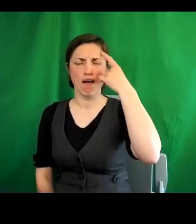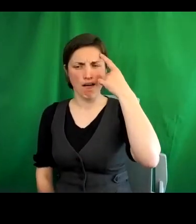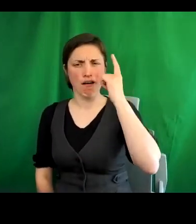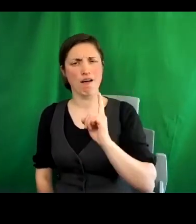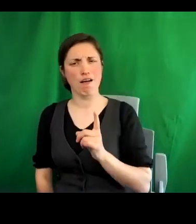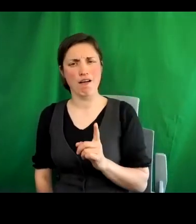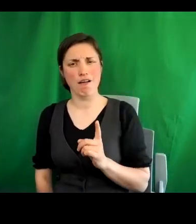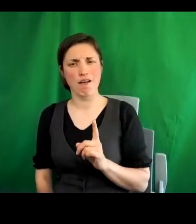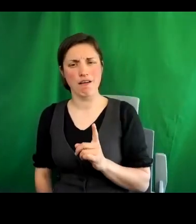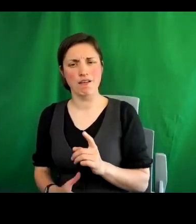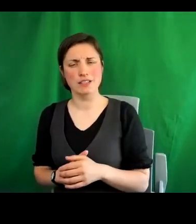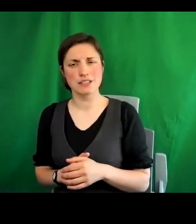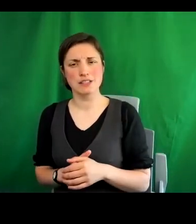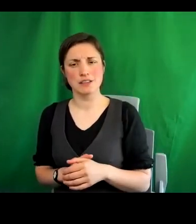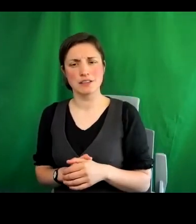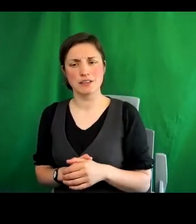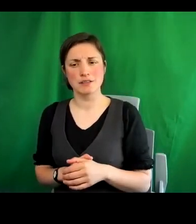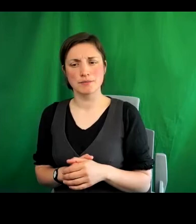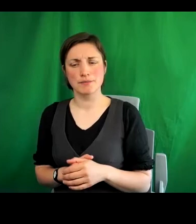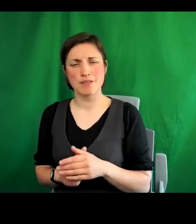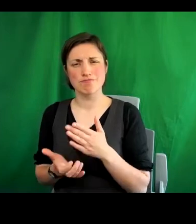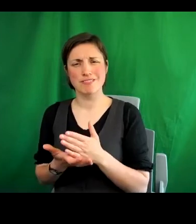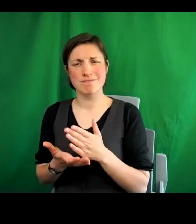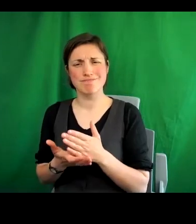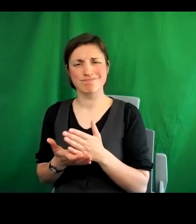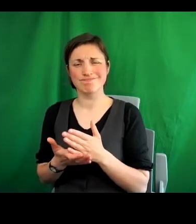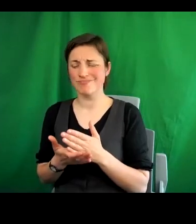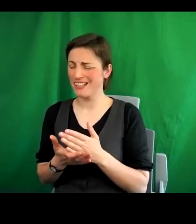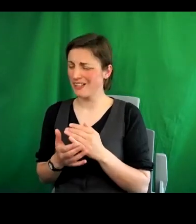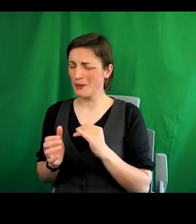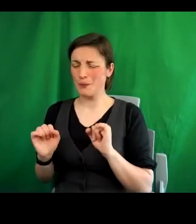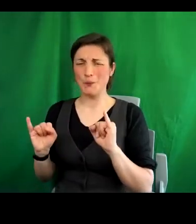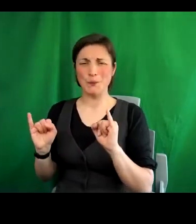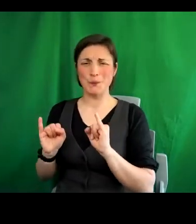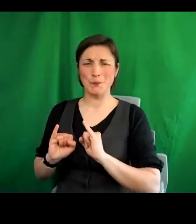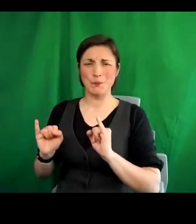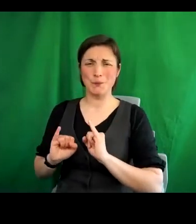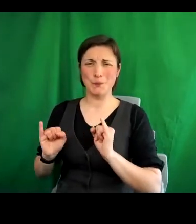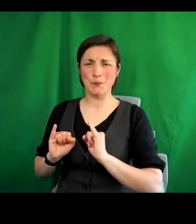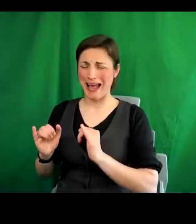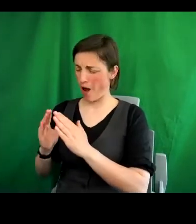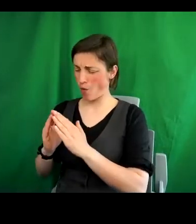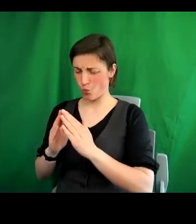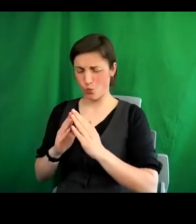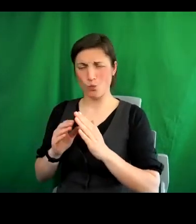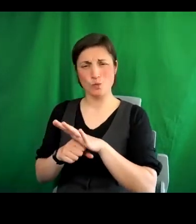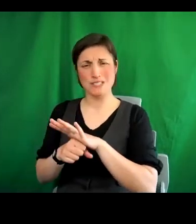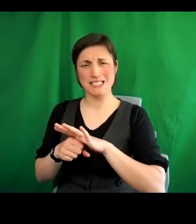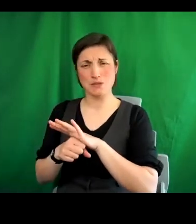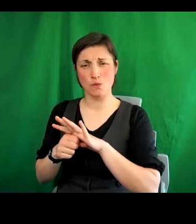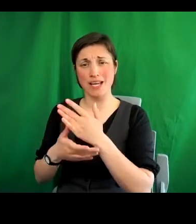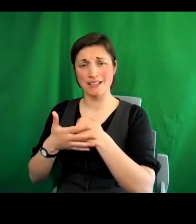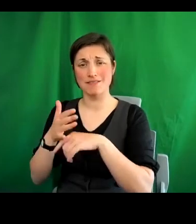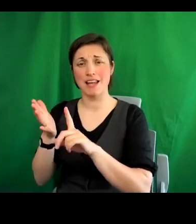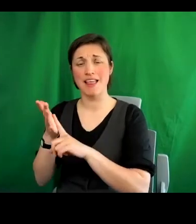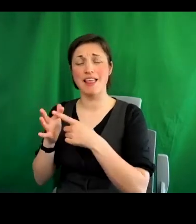there were really appalling housing conditions in a part of Leith in Edinburgh, which,